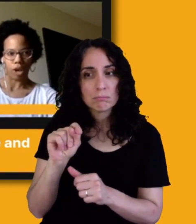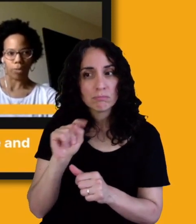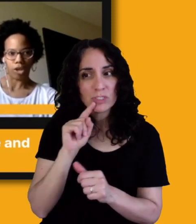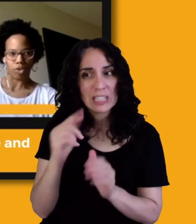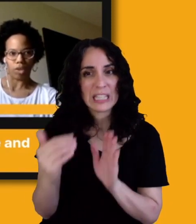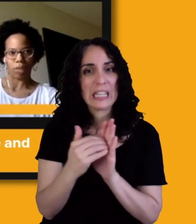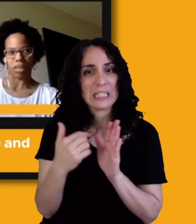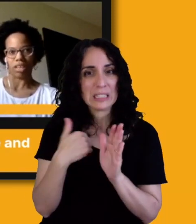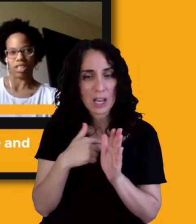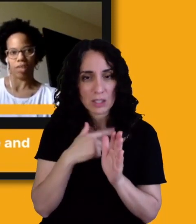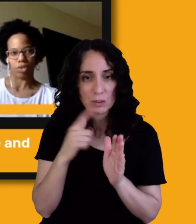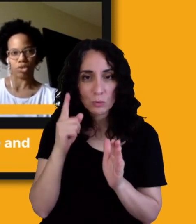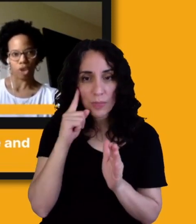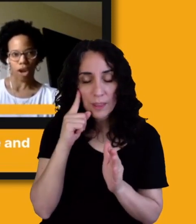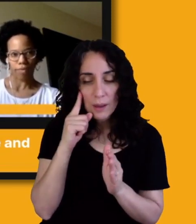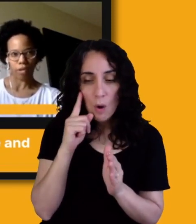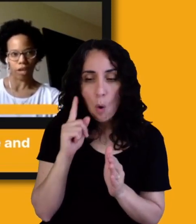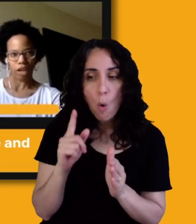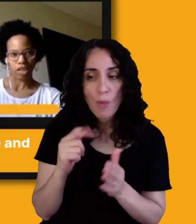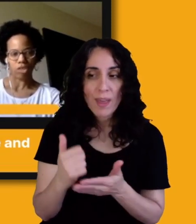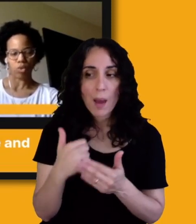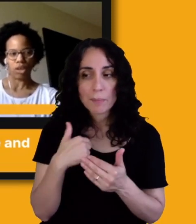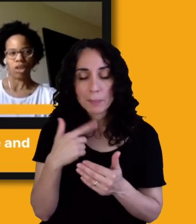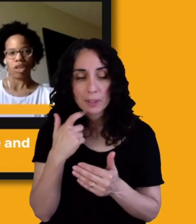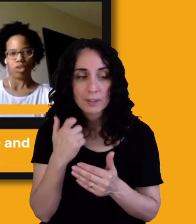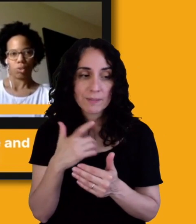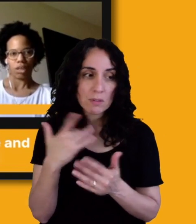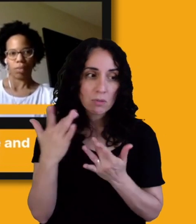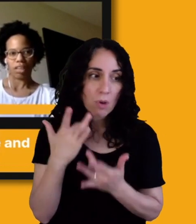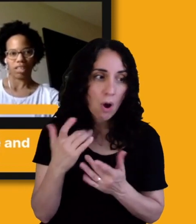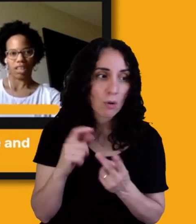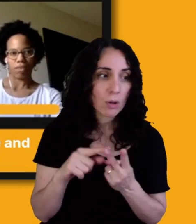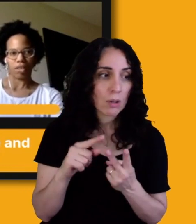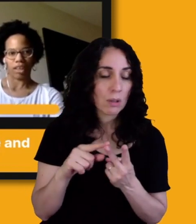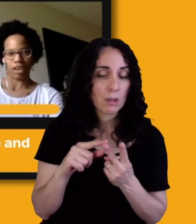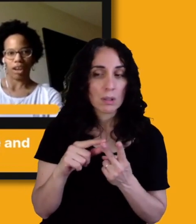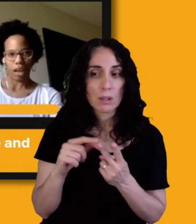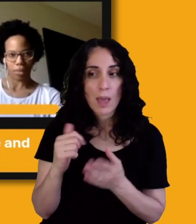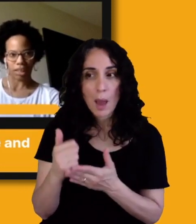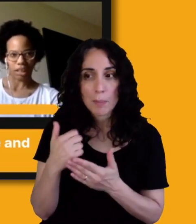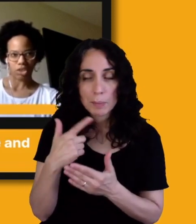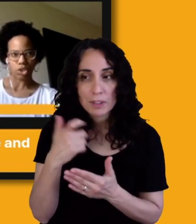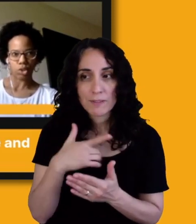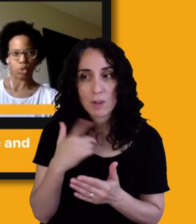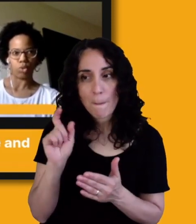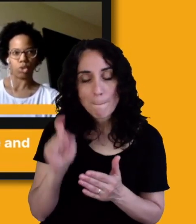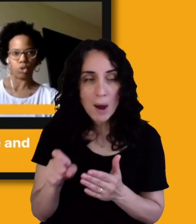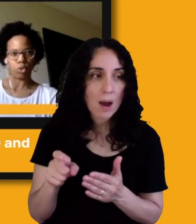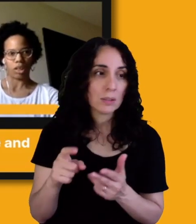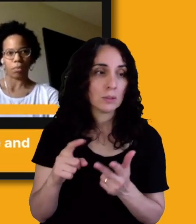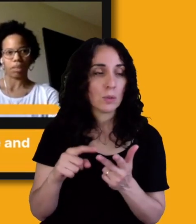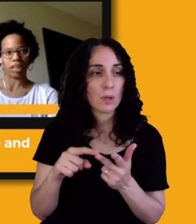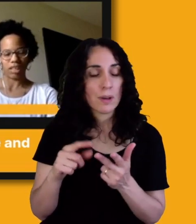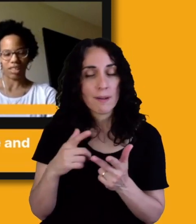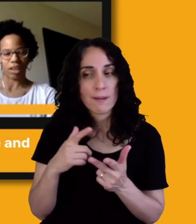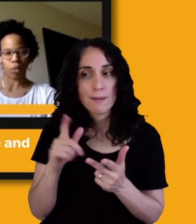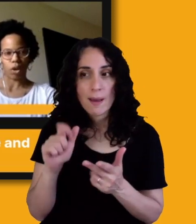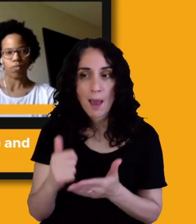are doing it because they feel sorry for us or doing it because they feel like they're obligated to, or doing it because they want